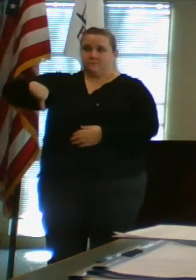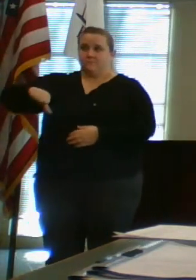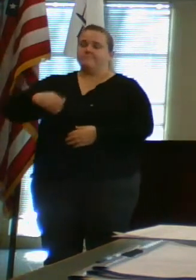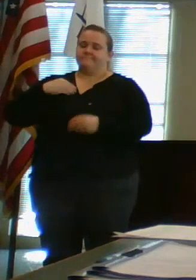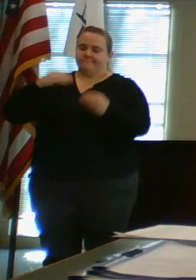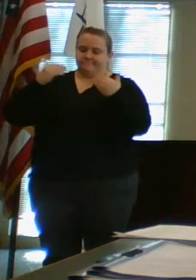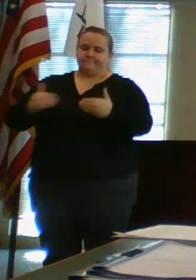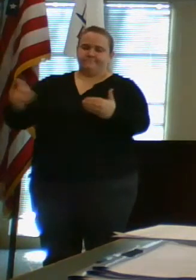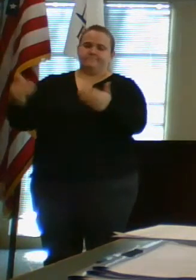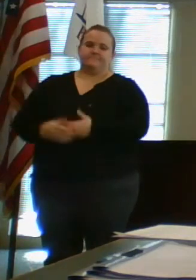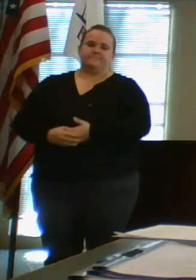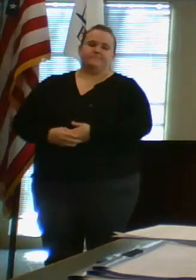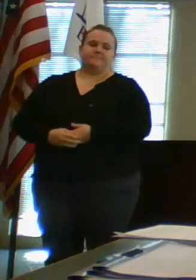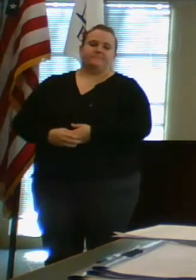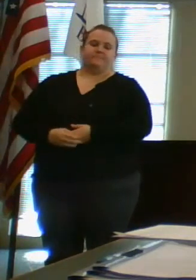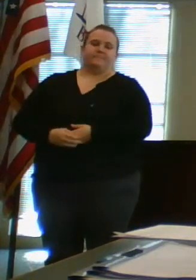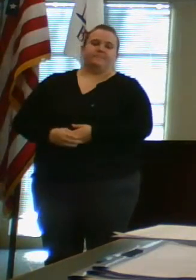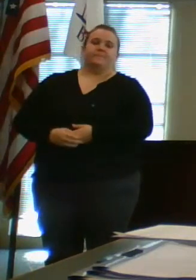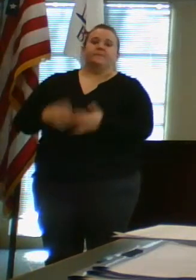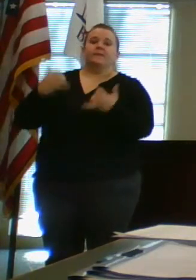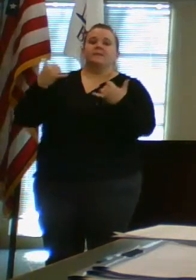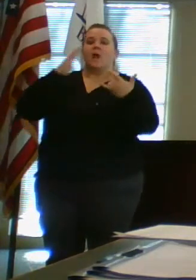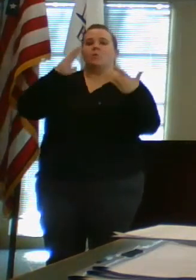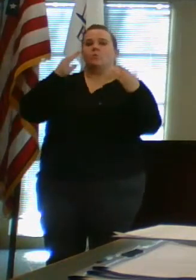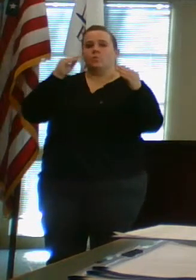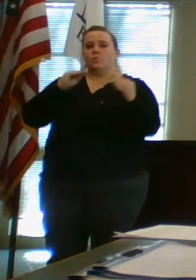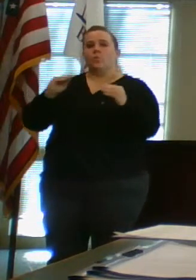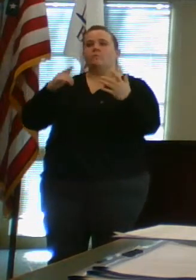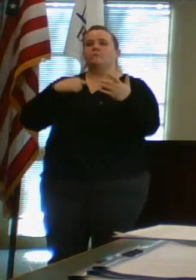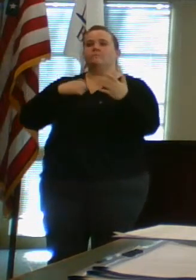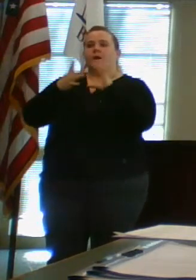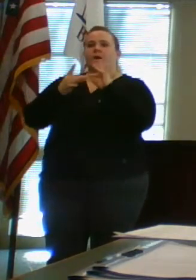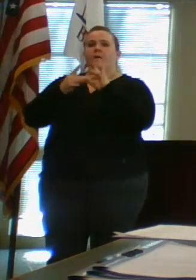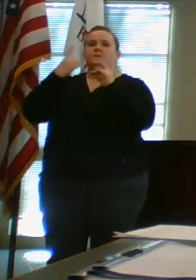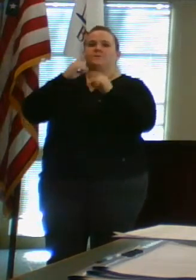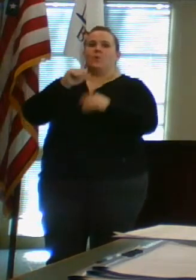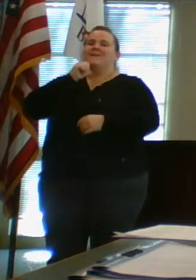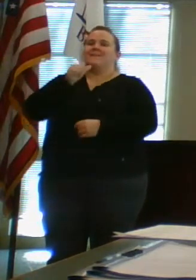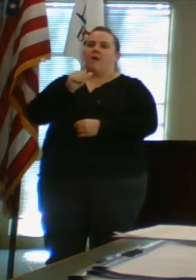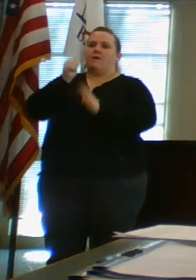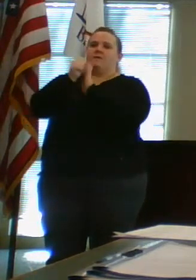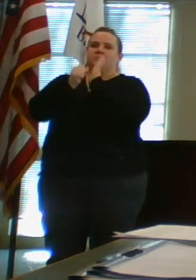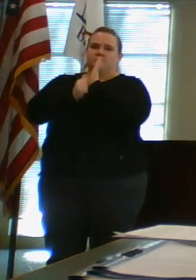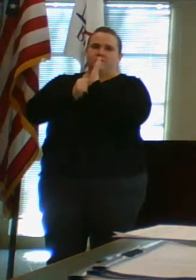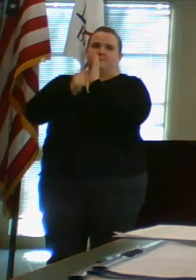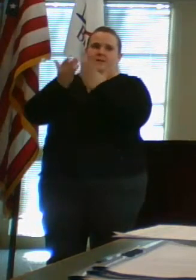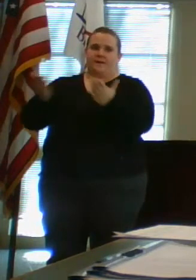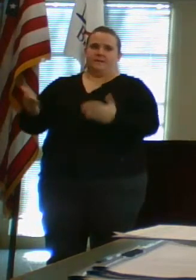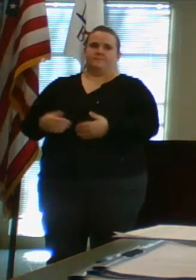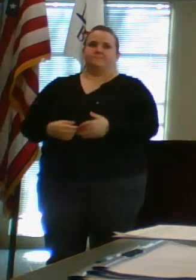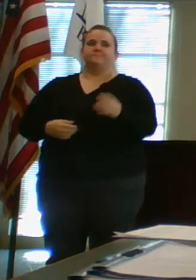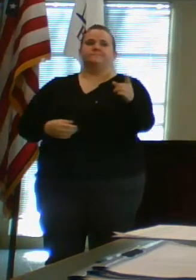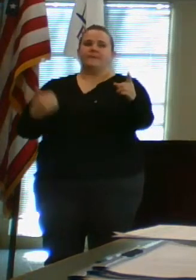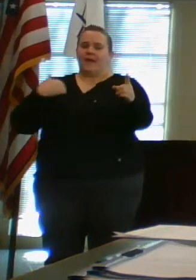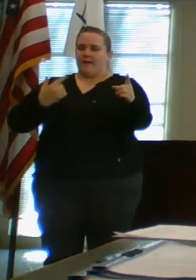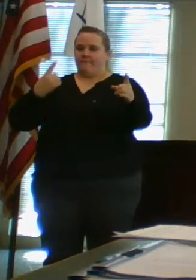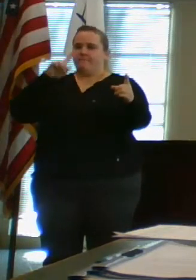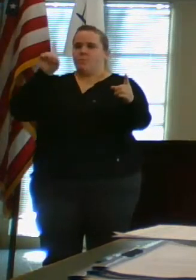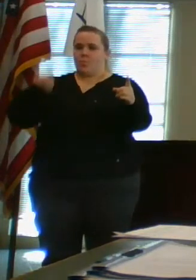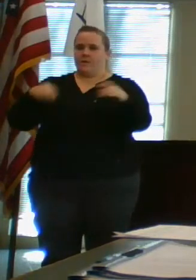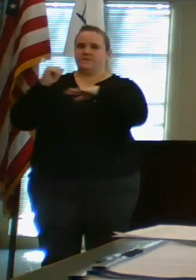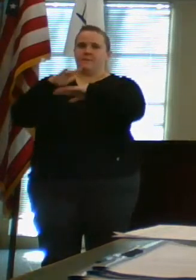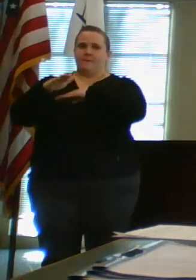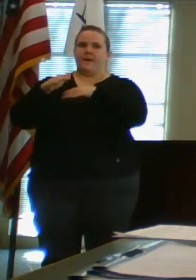Motion carried. We will now move to comments on non-agenda items. There was a question